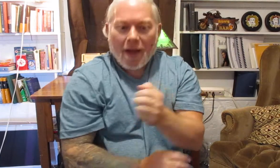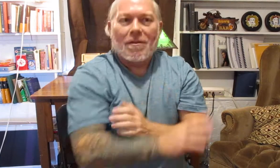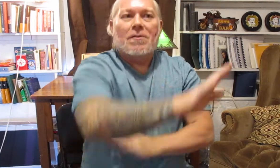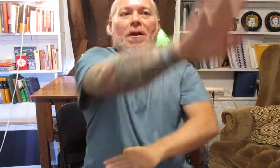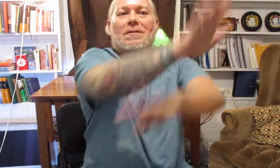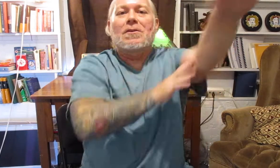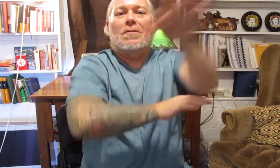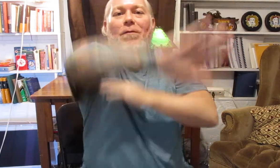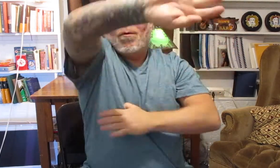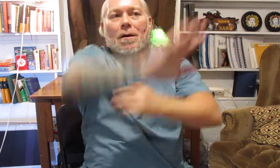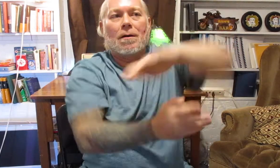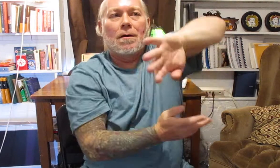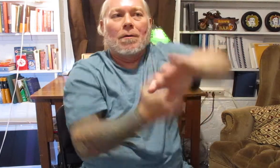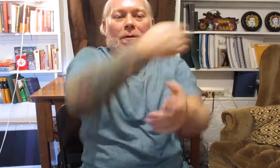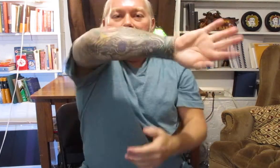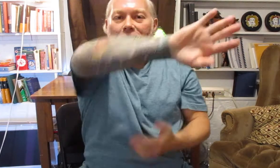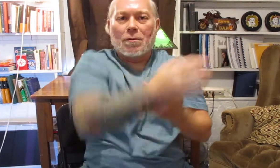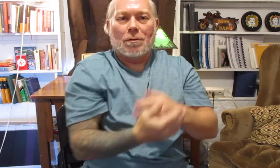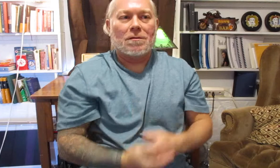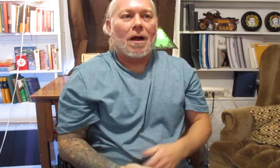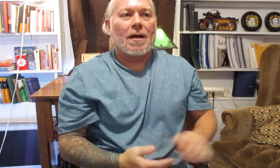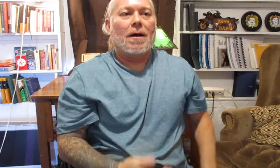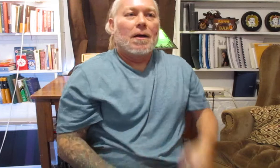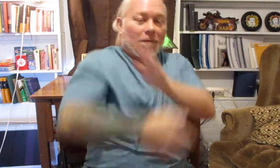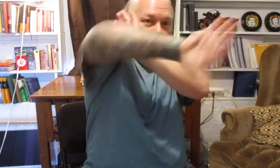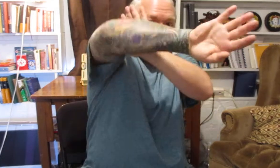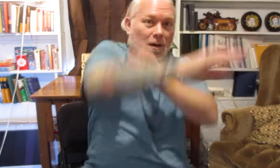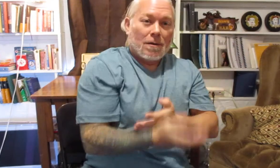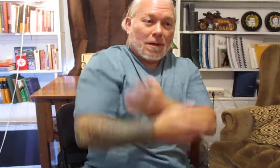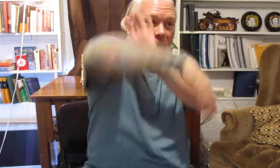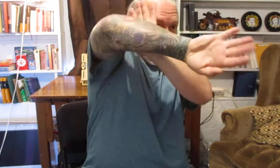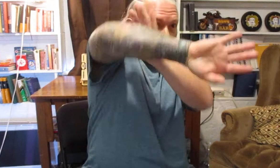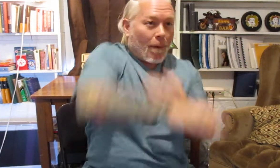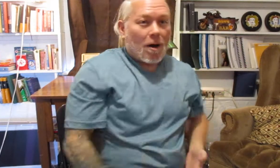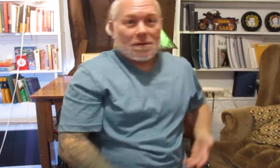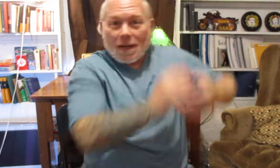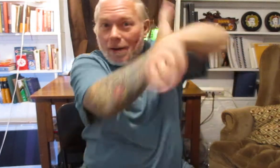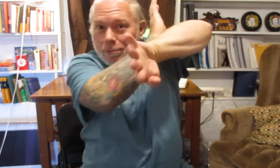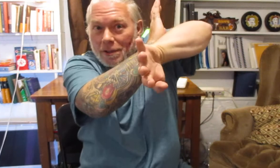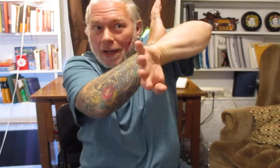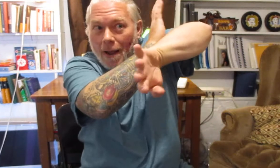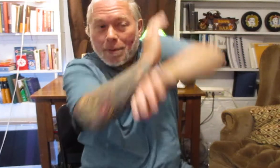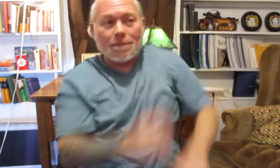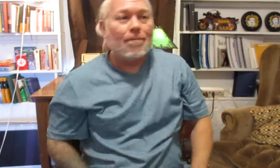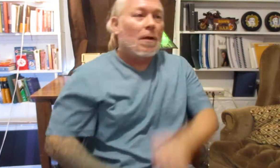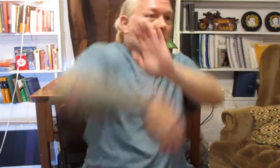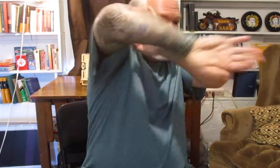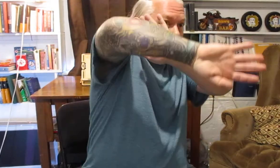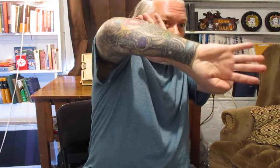have the transition for with the different tools like if we do a kind of a high bond sound which can happen we can do a high